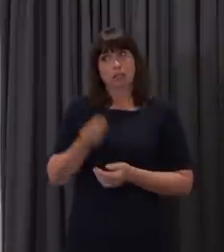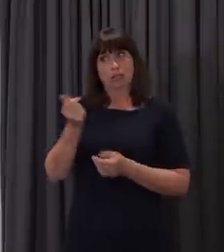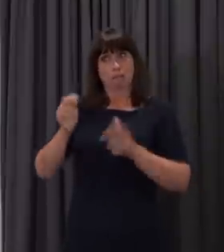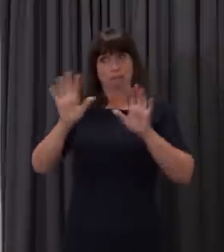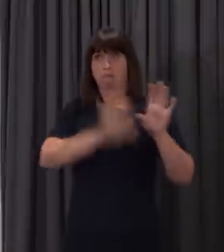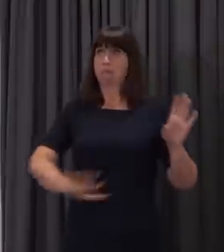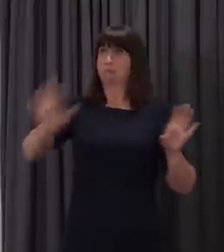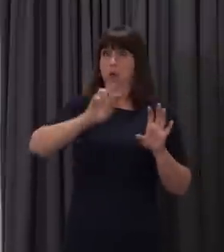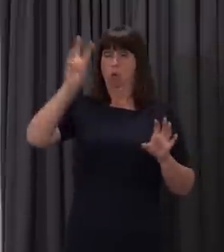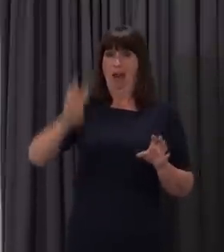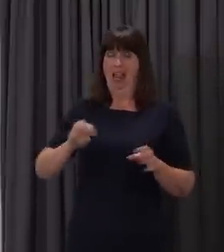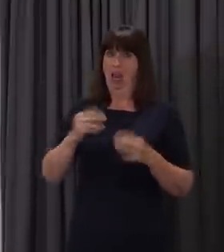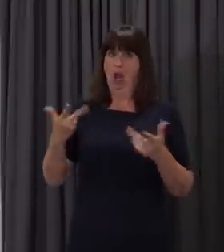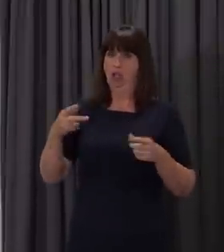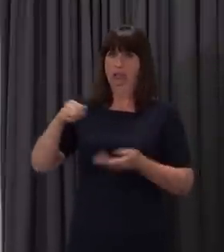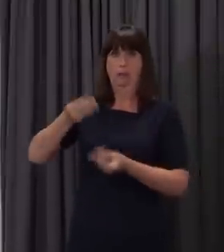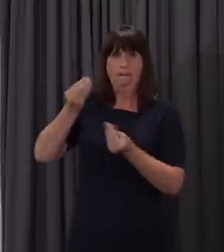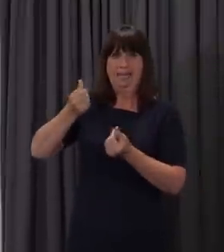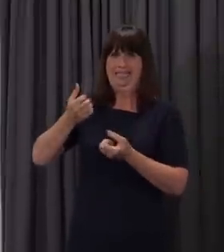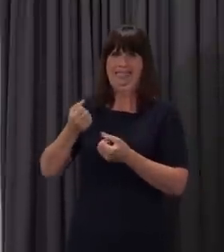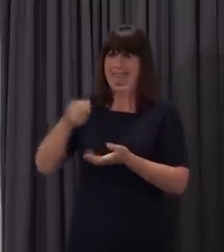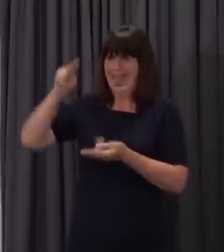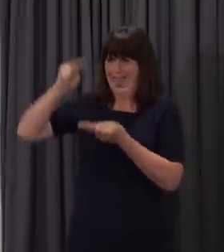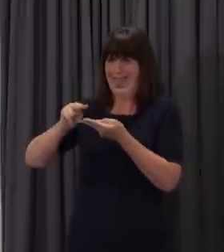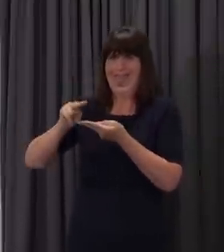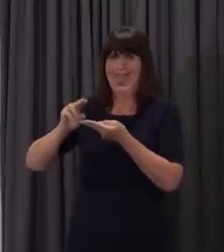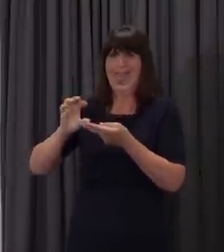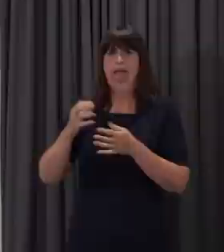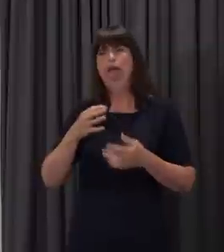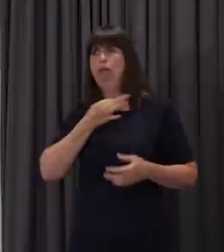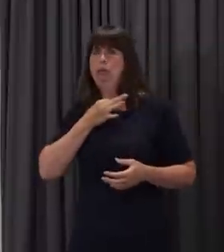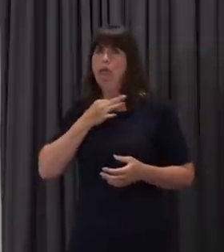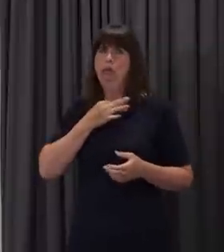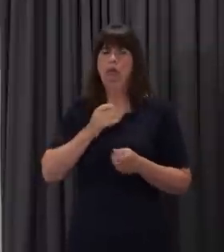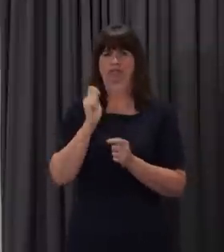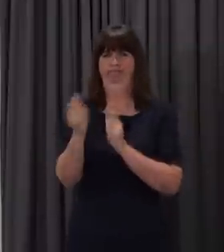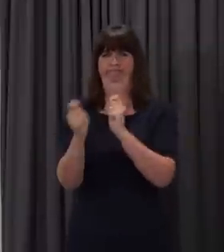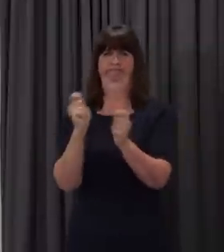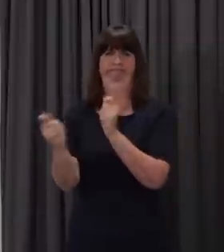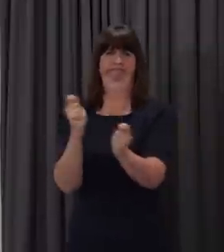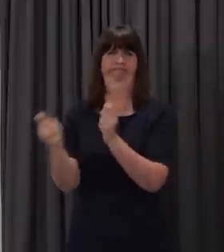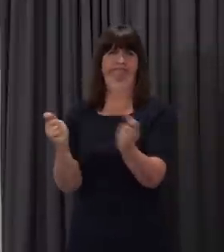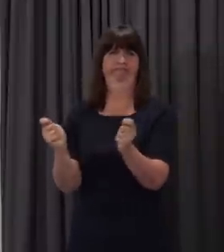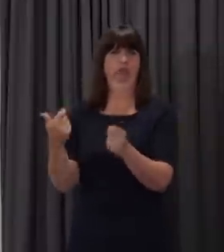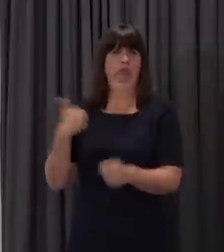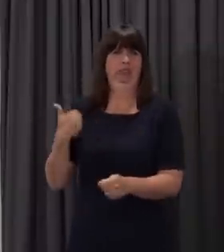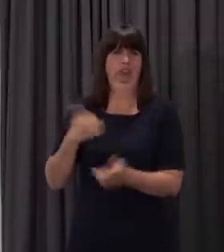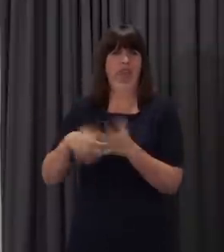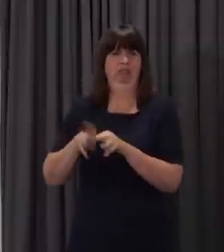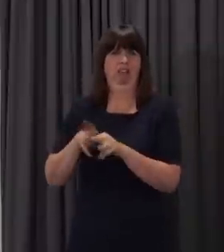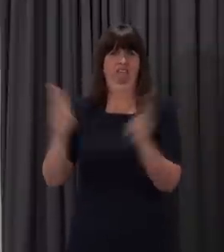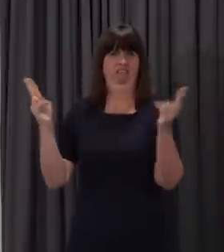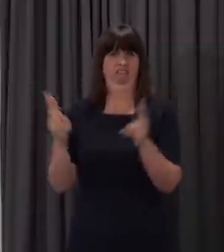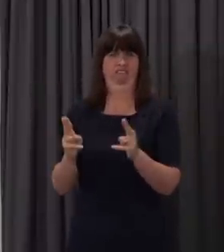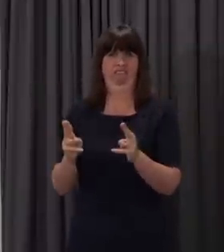considerable budget deficits, staff facing redundancies, and what they're hearing now makes them think that if